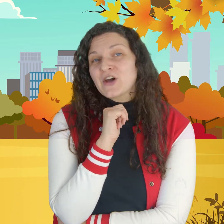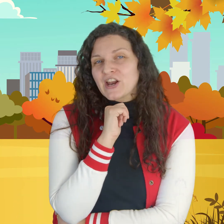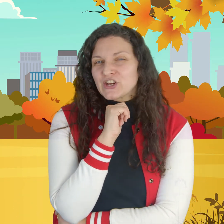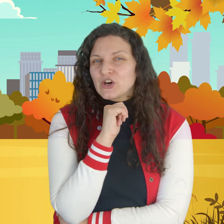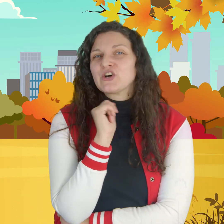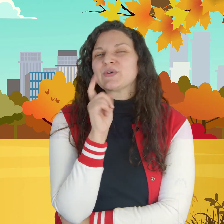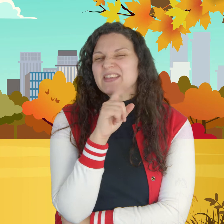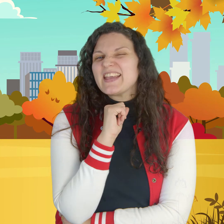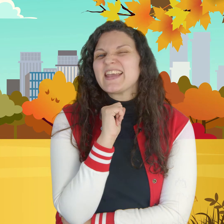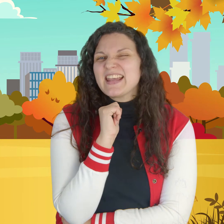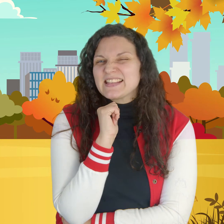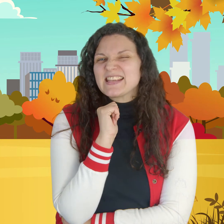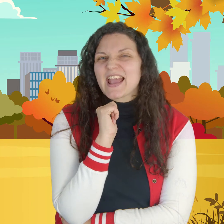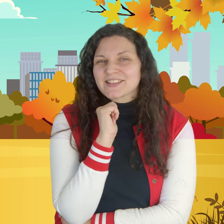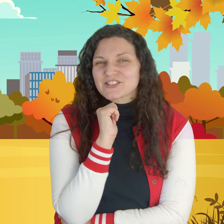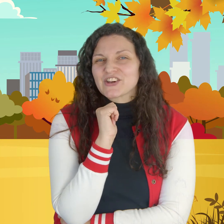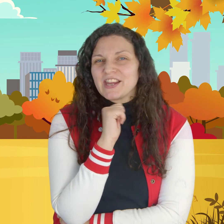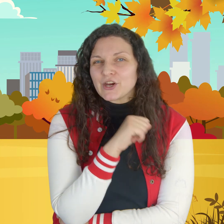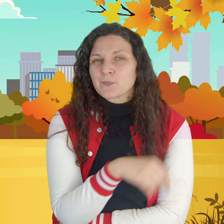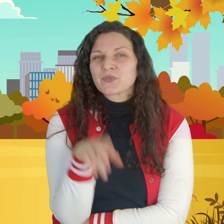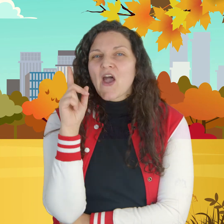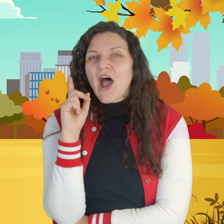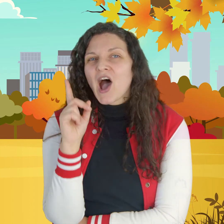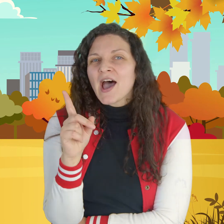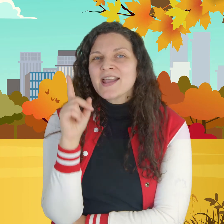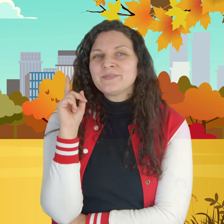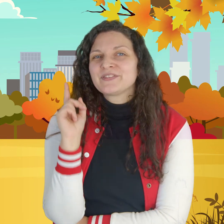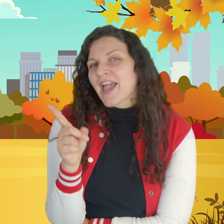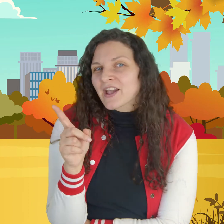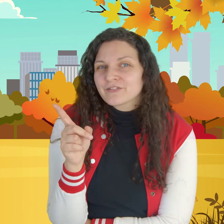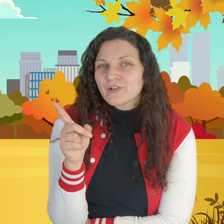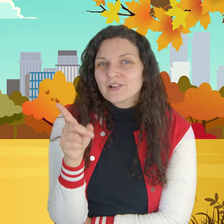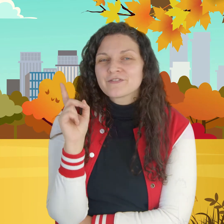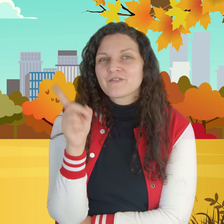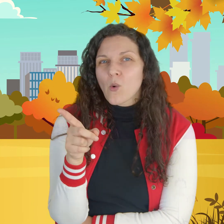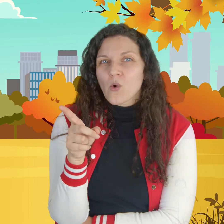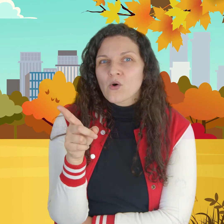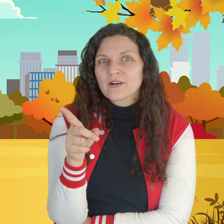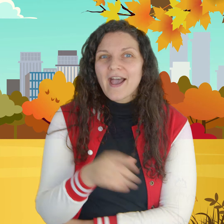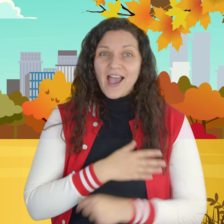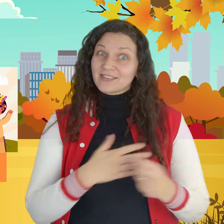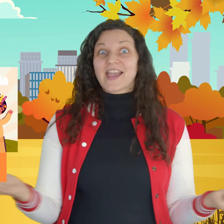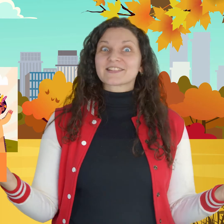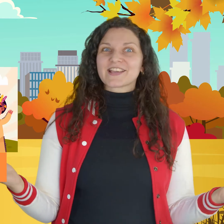gonna go with the easy answer here I'm thankful for Thanksgiving